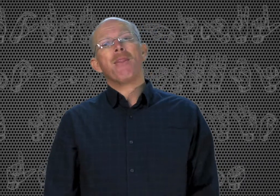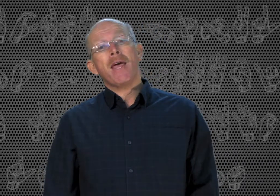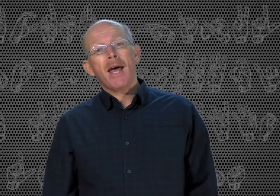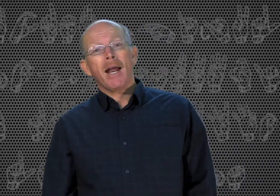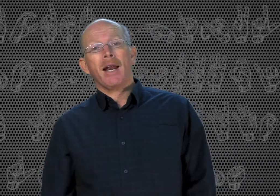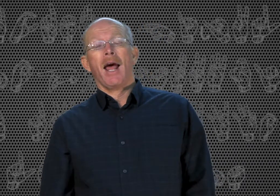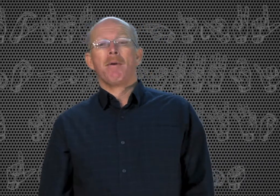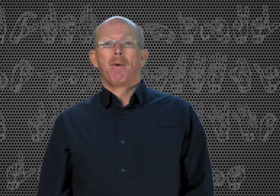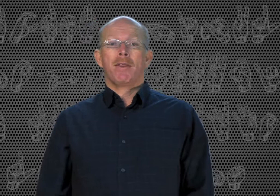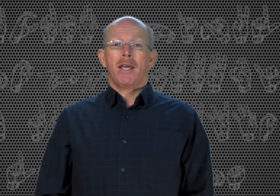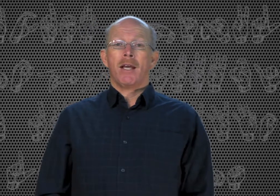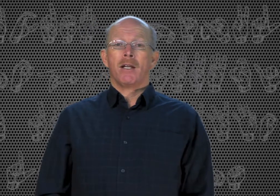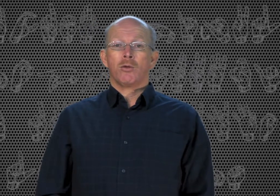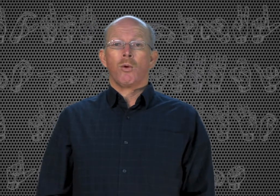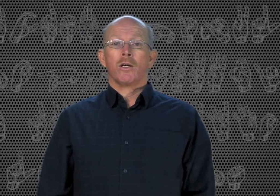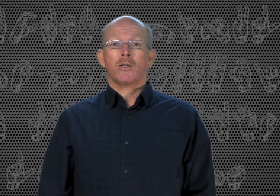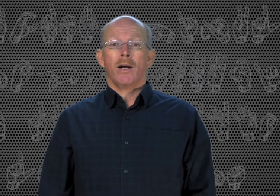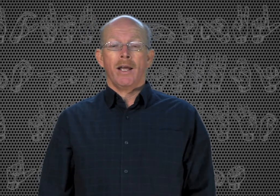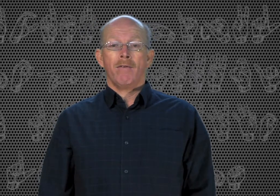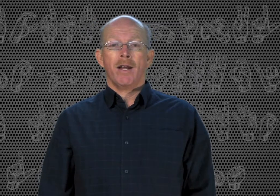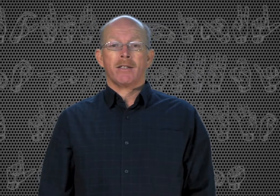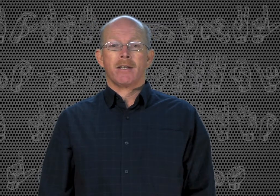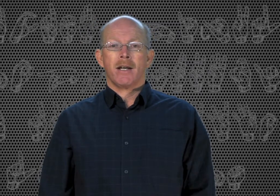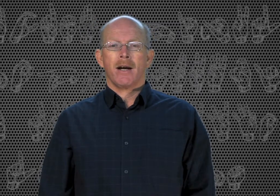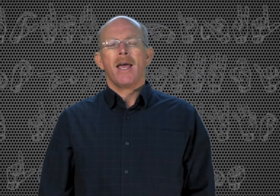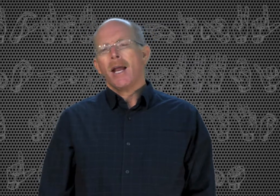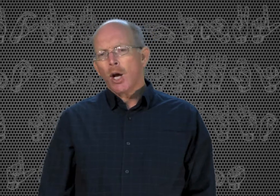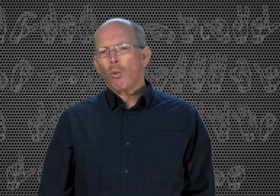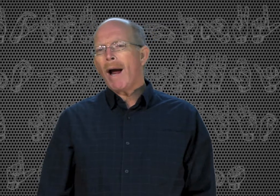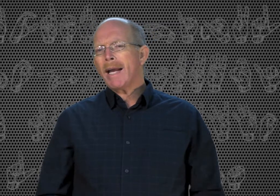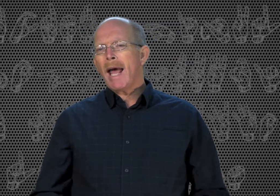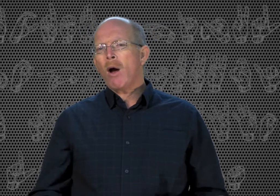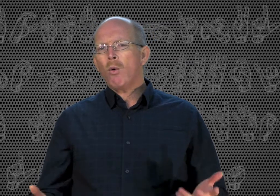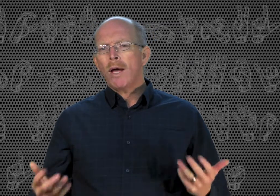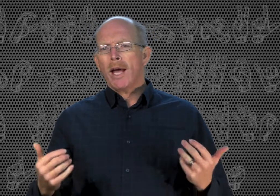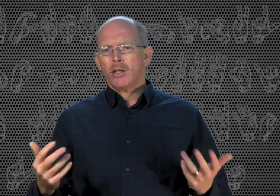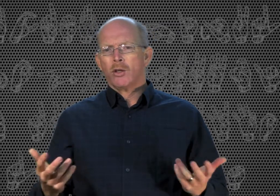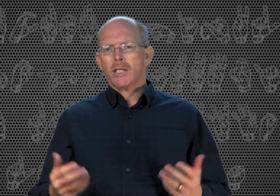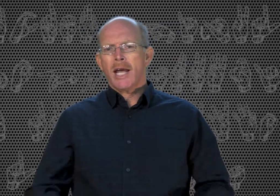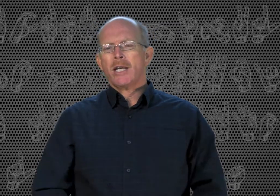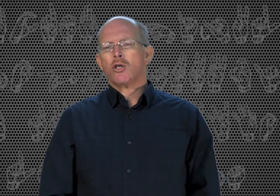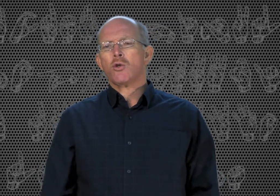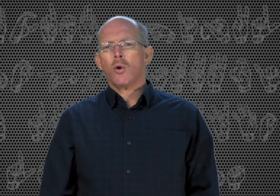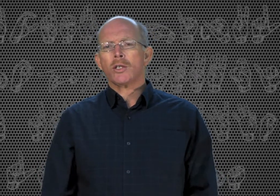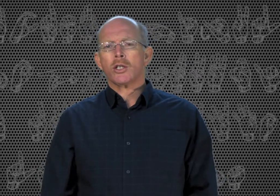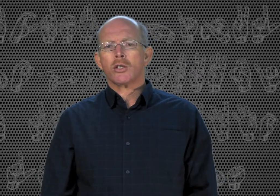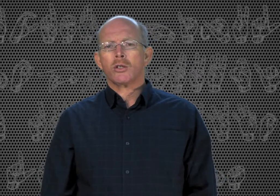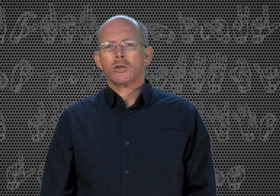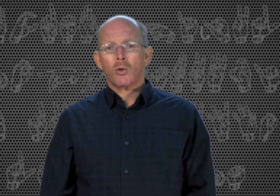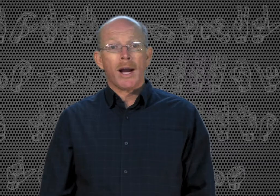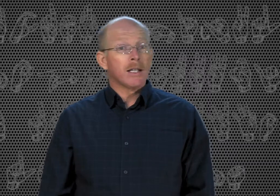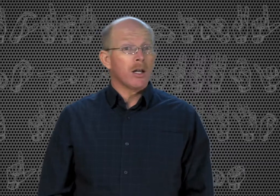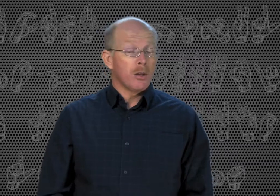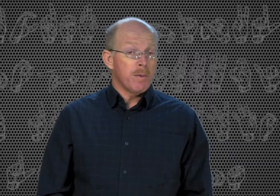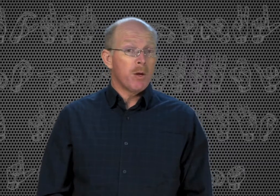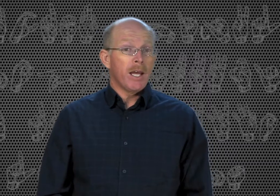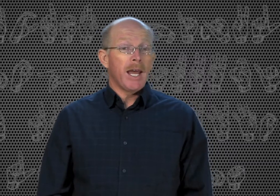then put the English word to it if necessary. Now right now at your stage you're just trying to communicate